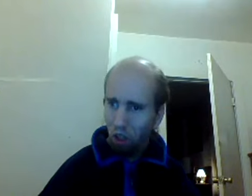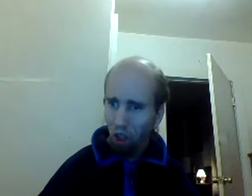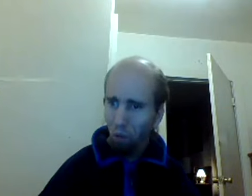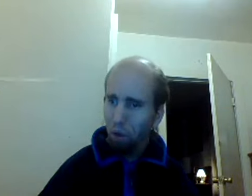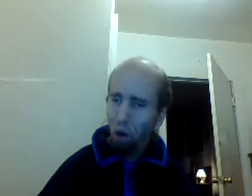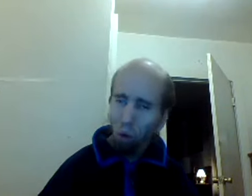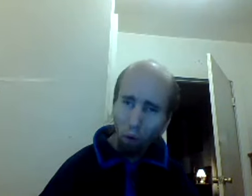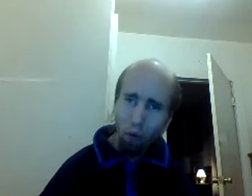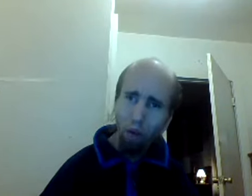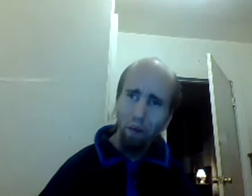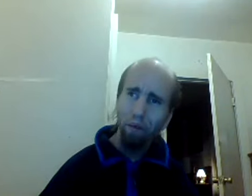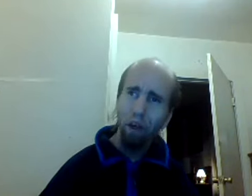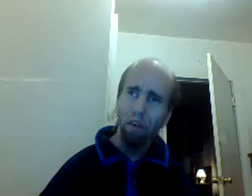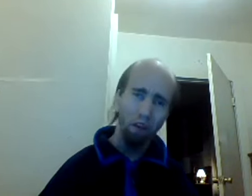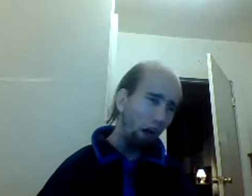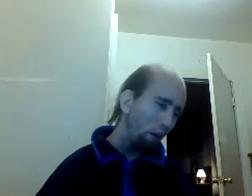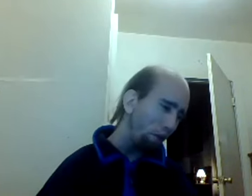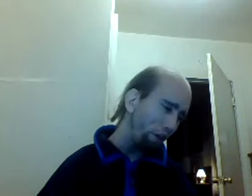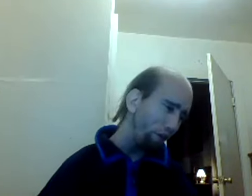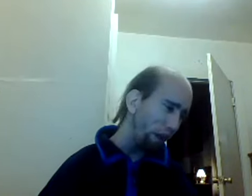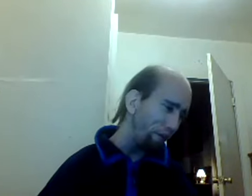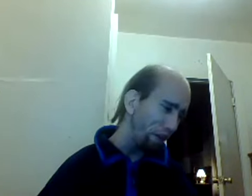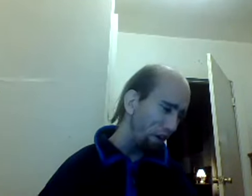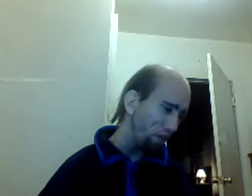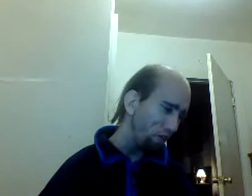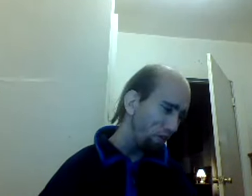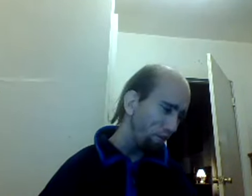you know we all go through that phase I went through that phase